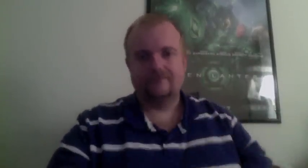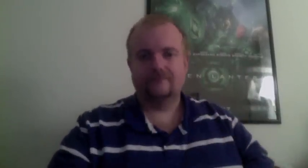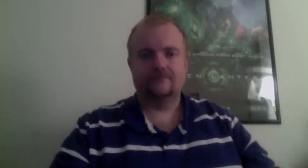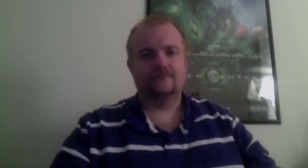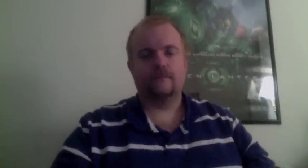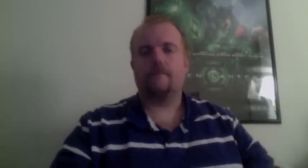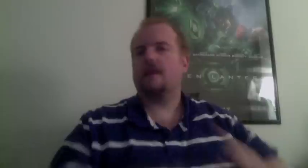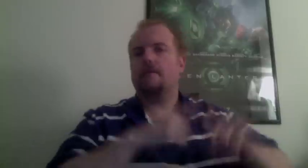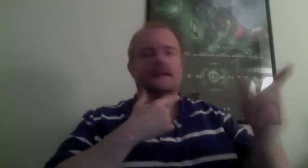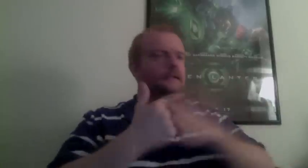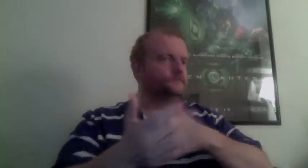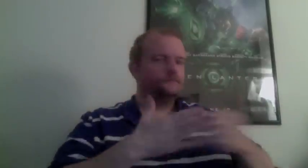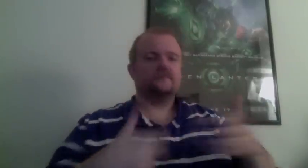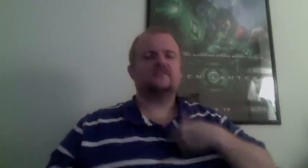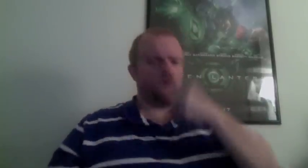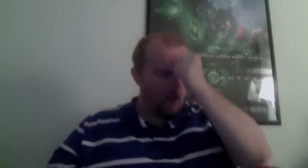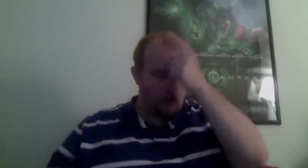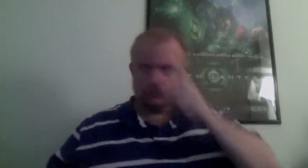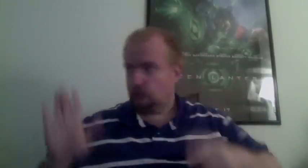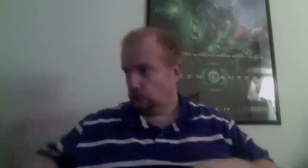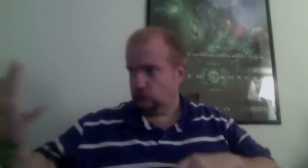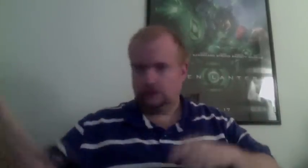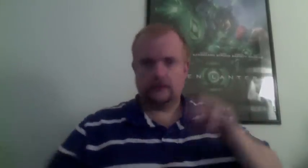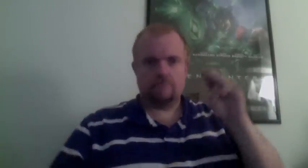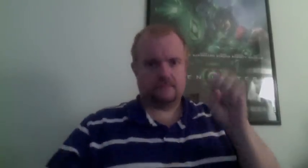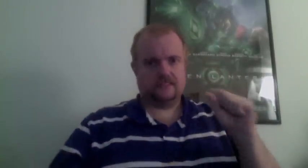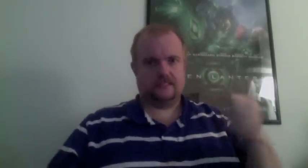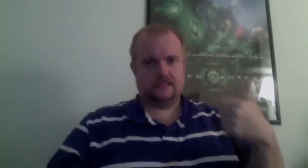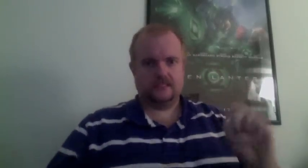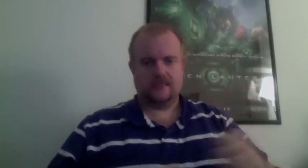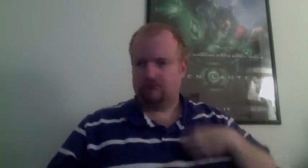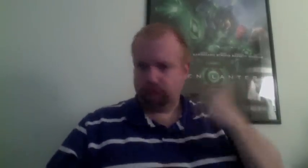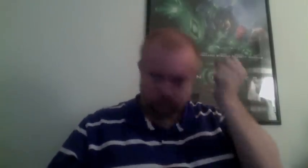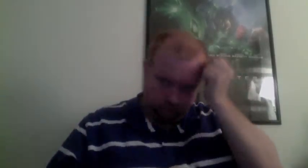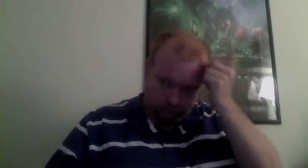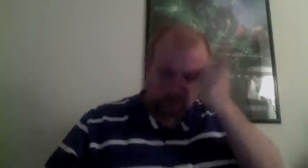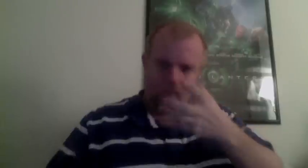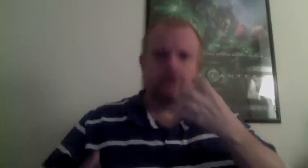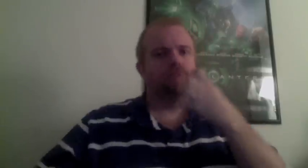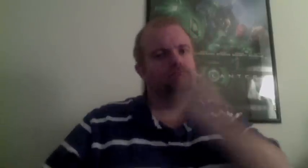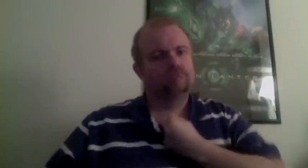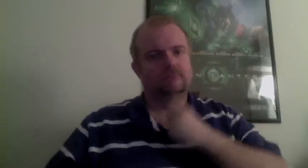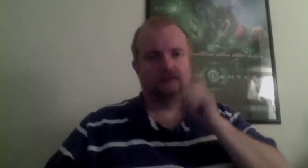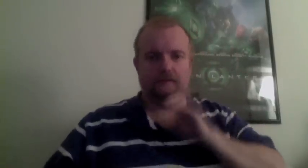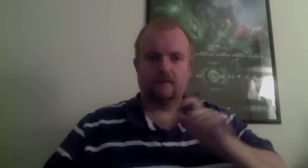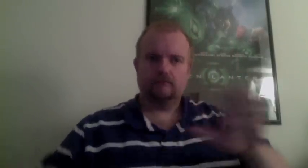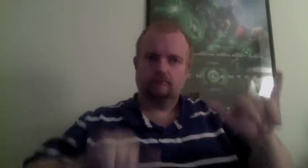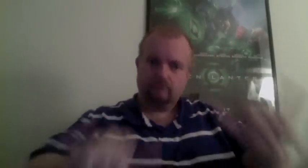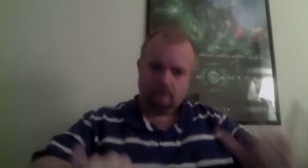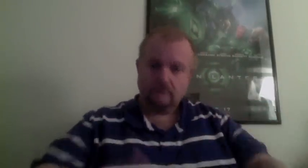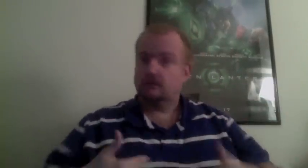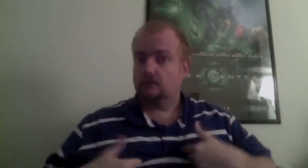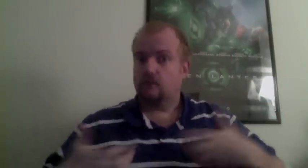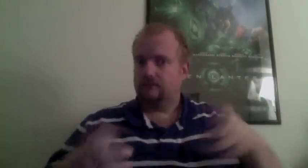Link-16 technology allows real-time communication between aircraft, ships, and ground forces,